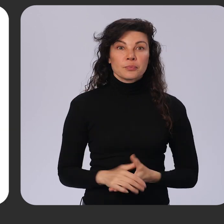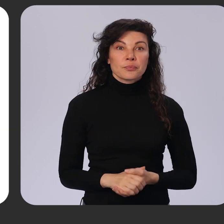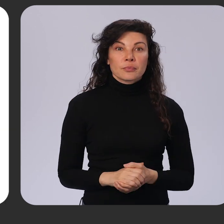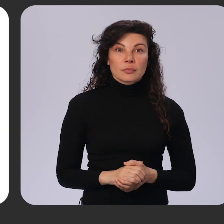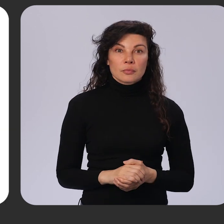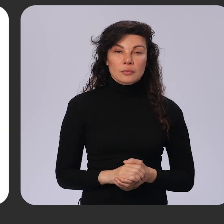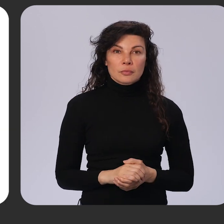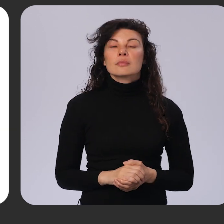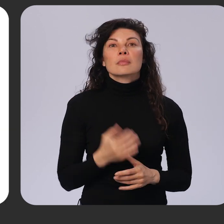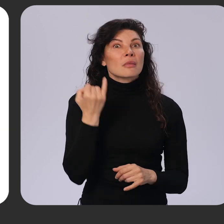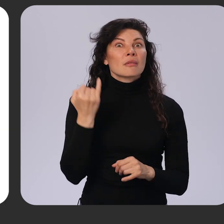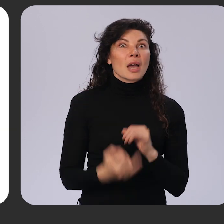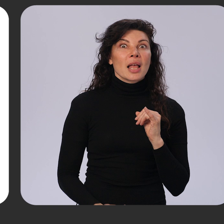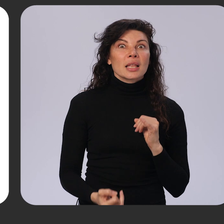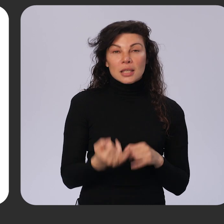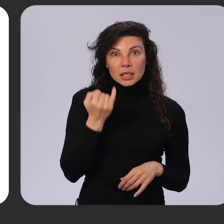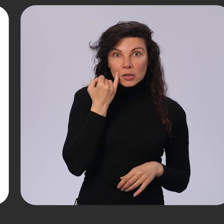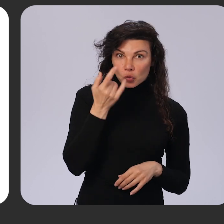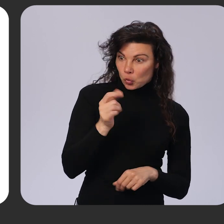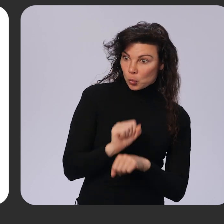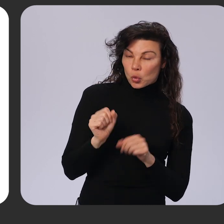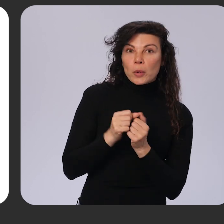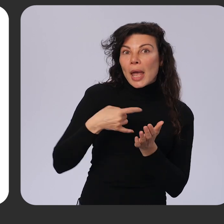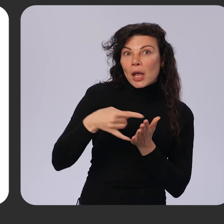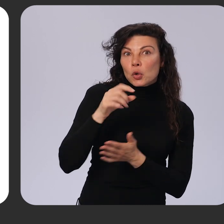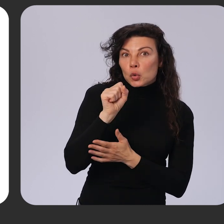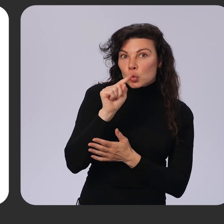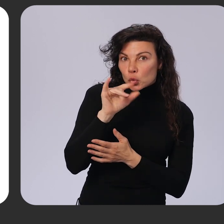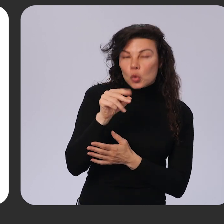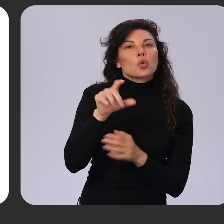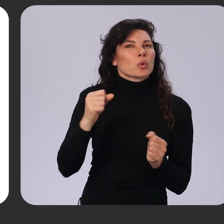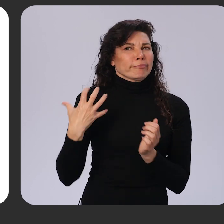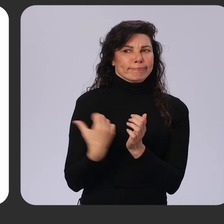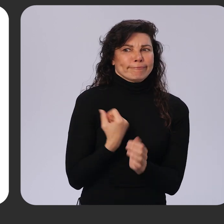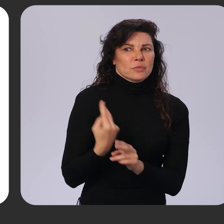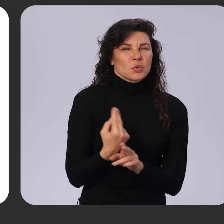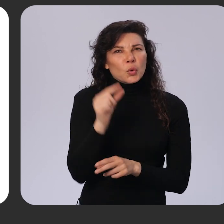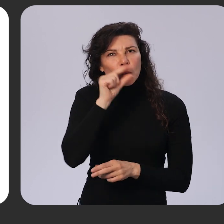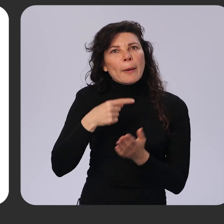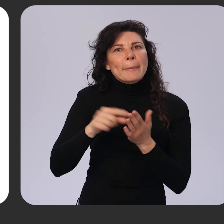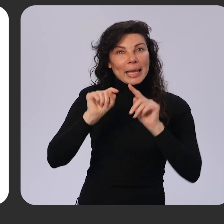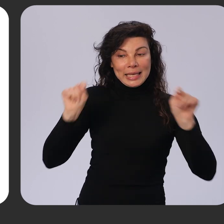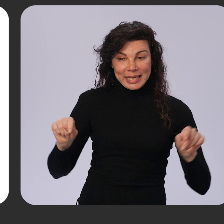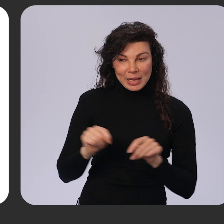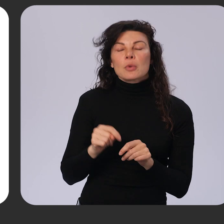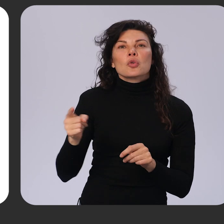And finally, if you work with Android Studio, you can use the Google Pay template to access pre-built